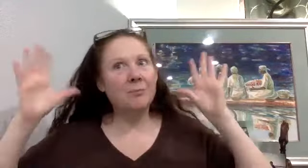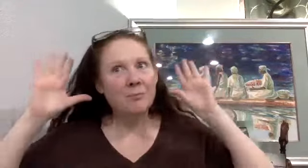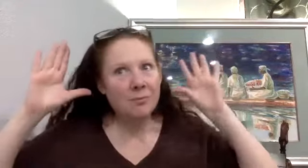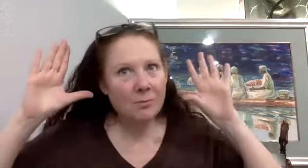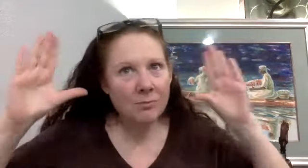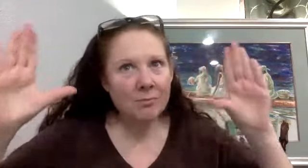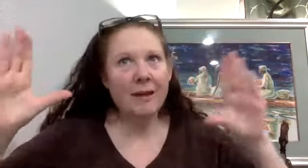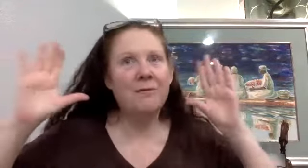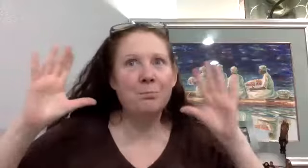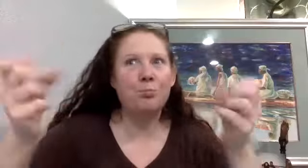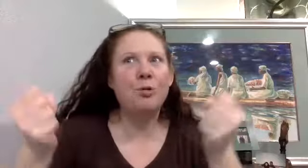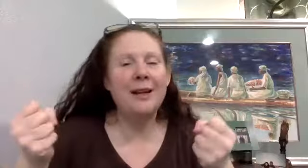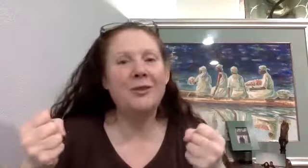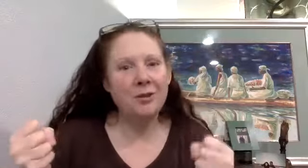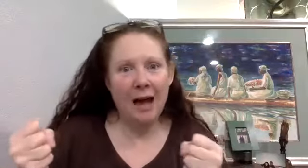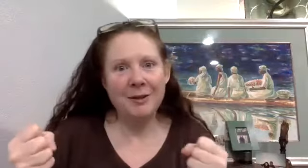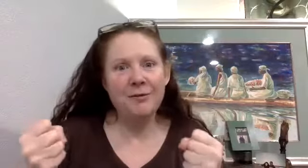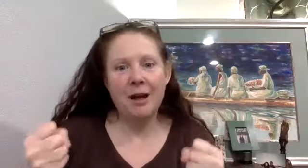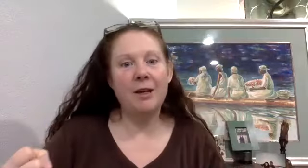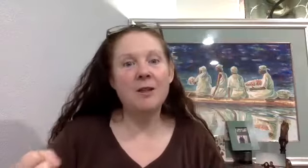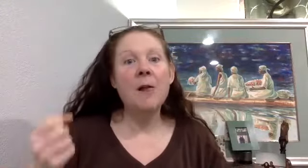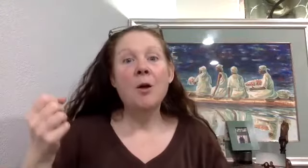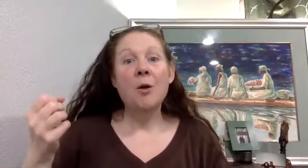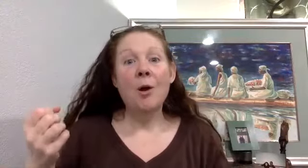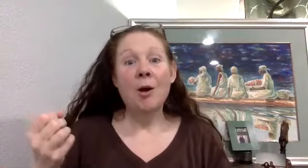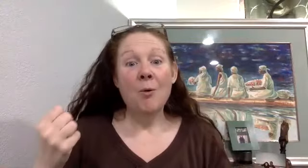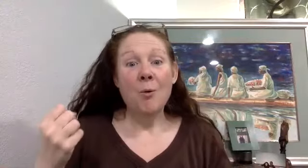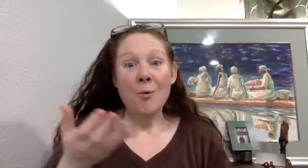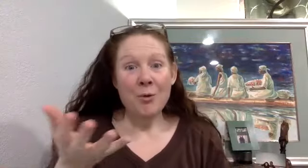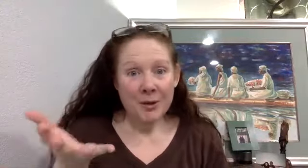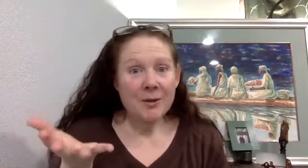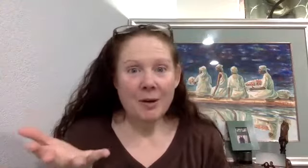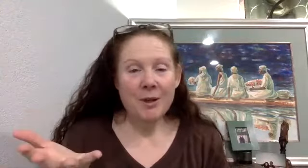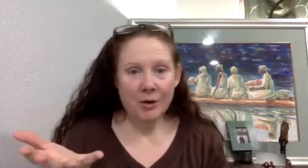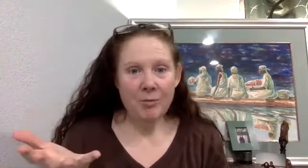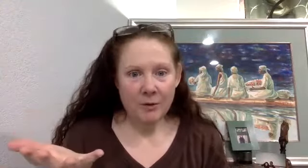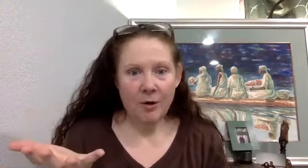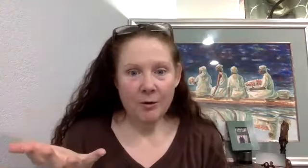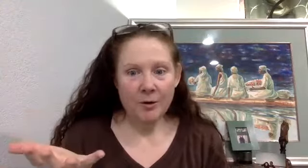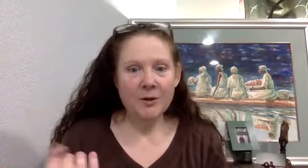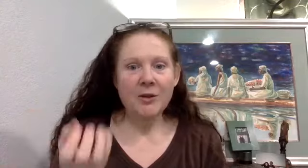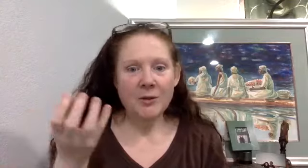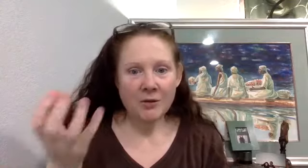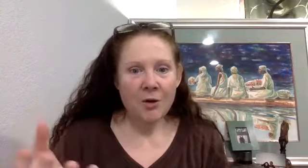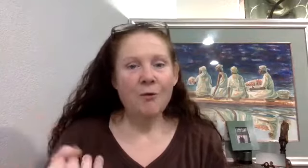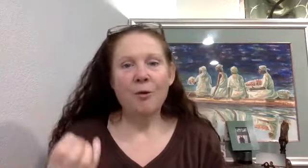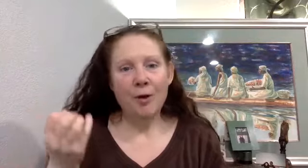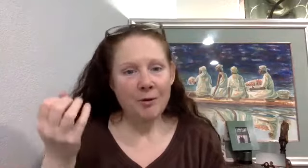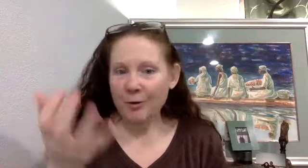like pulling out the philosophy of it. This is something that could be sold. This is, this is for, for, for,